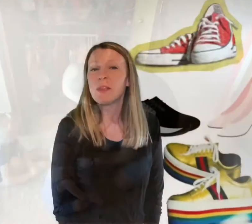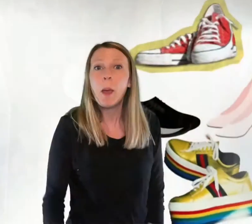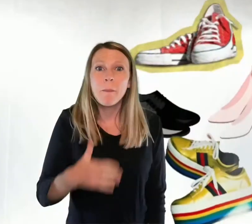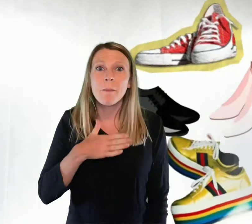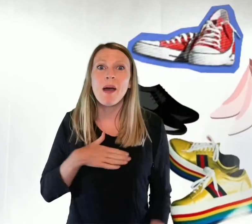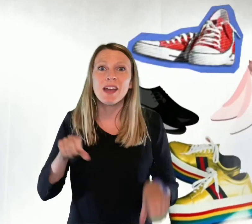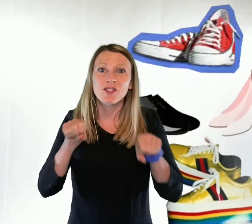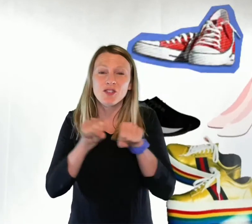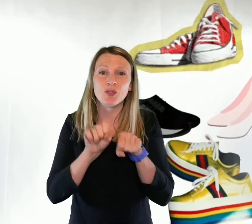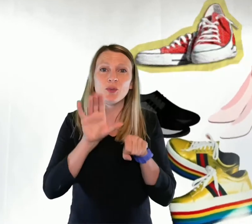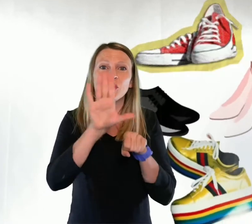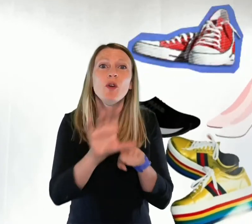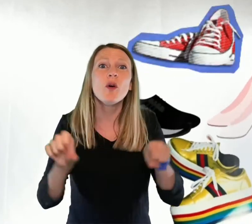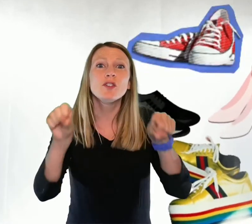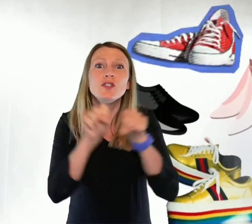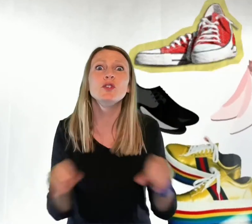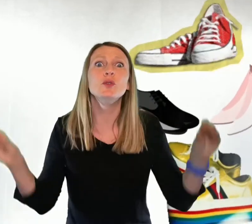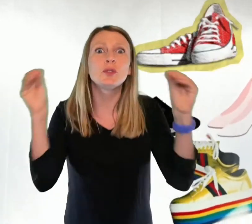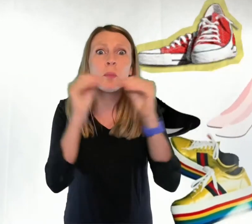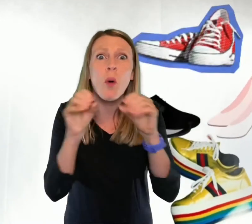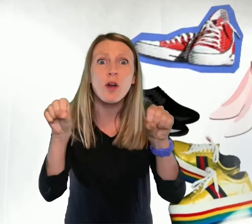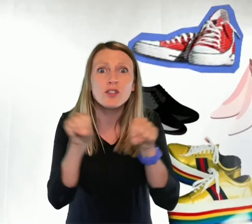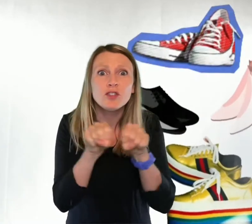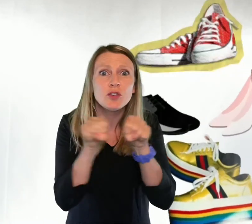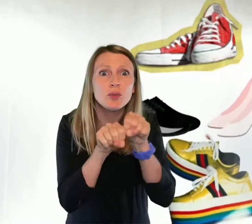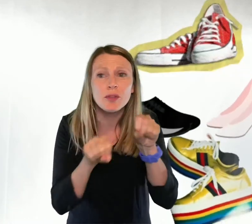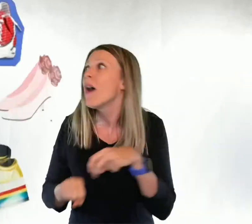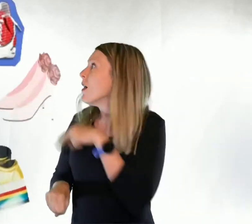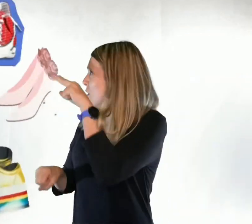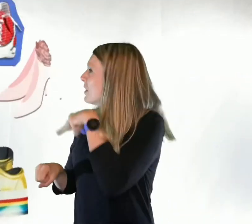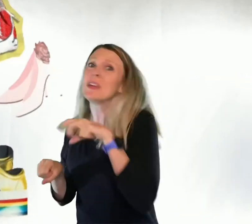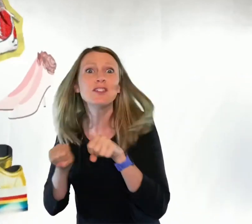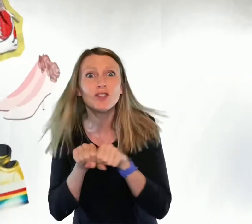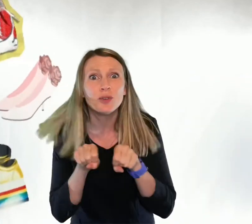My shoes, your shoes, more shoes. Look at these shoes.